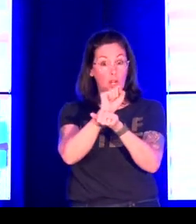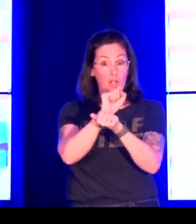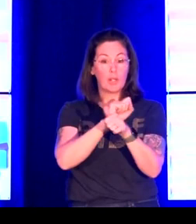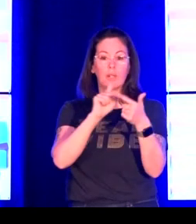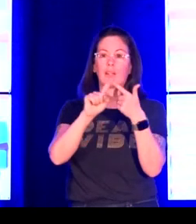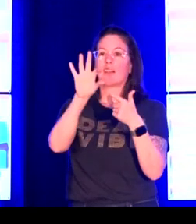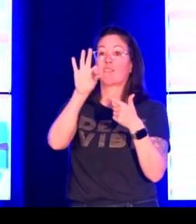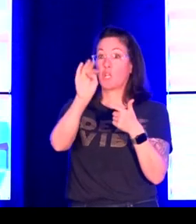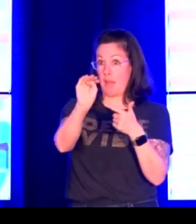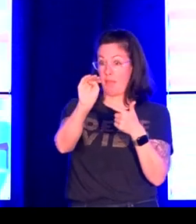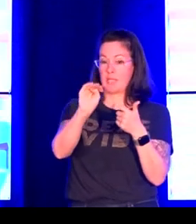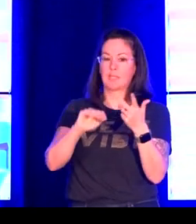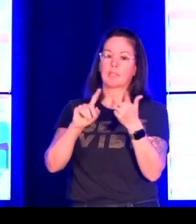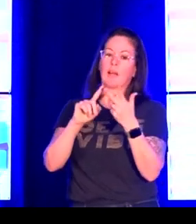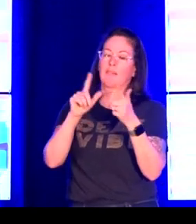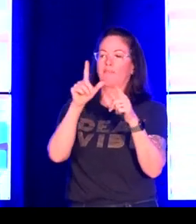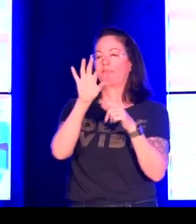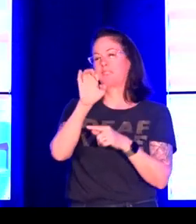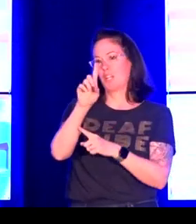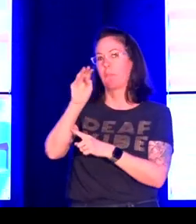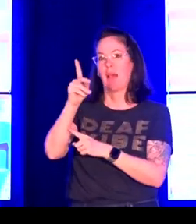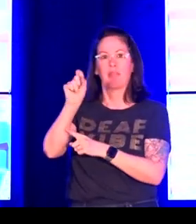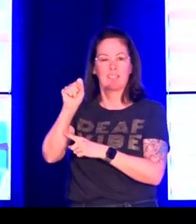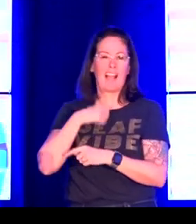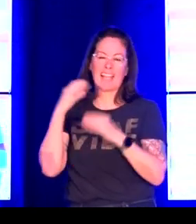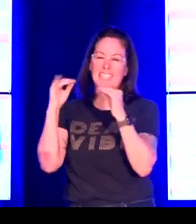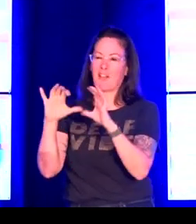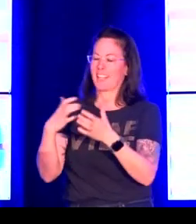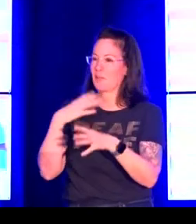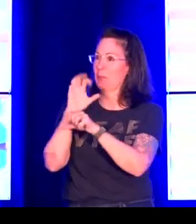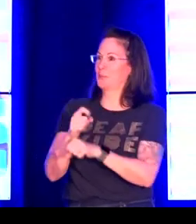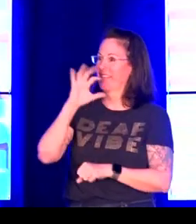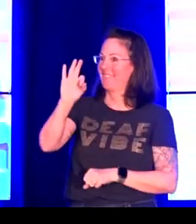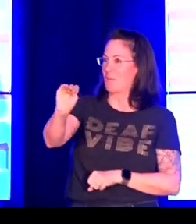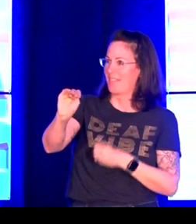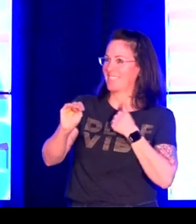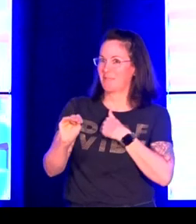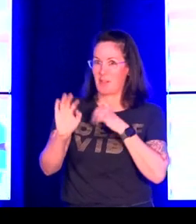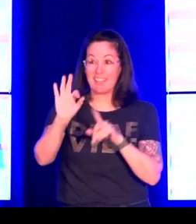I did a search for keywords field work, field methods, and language description.